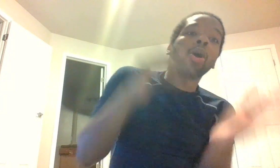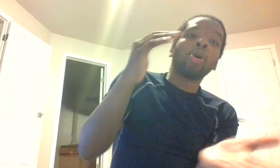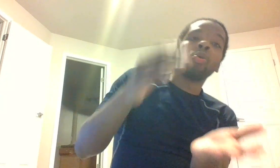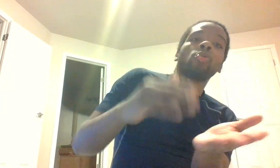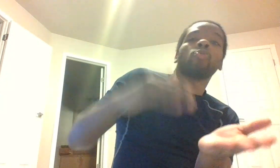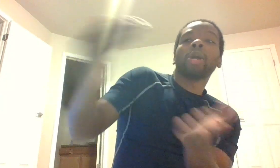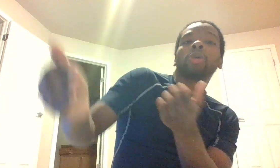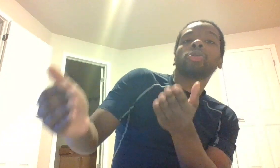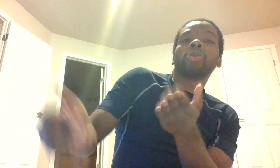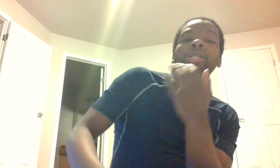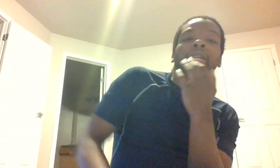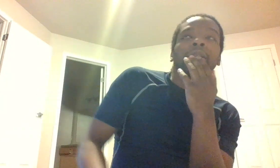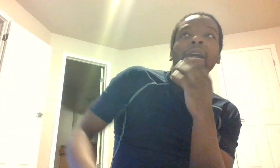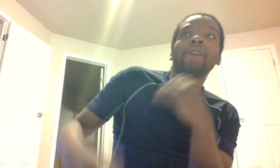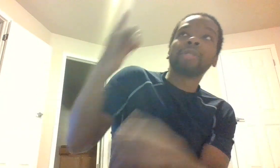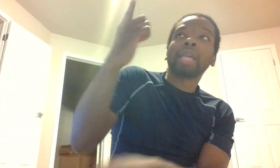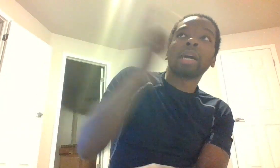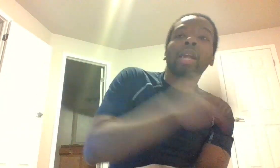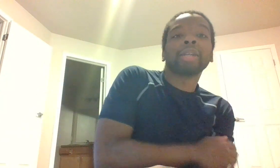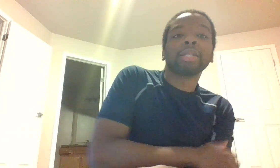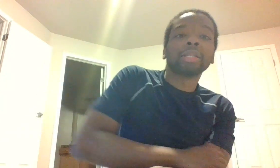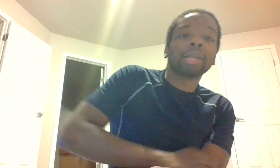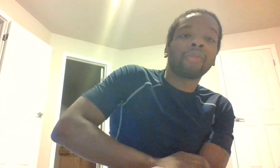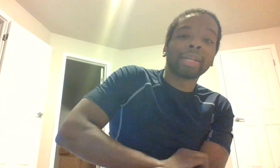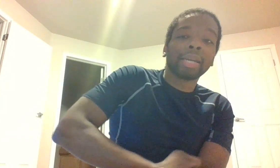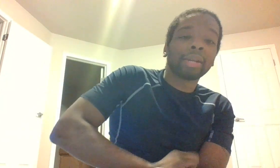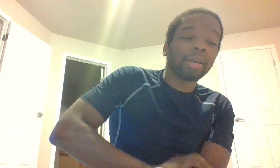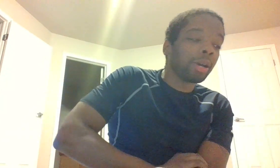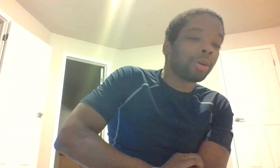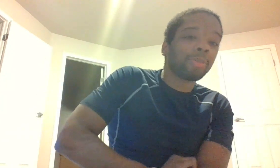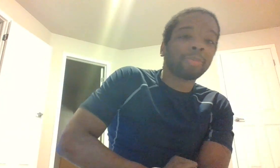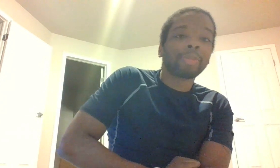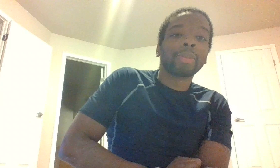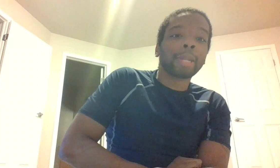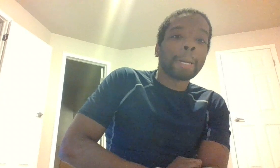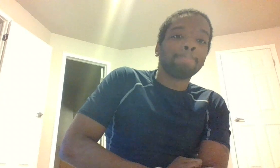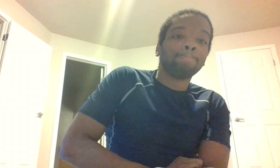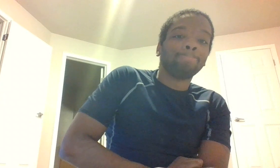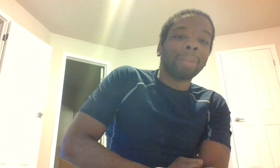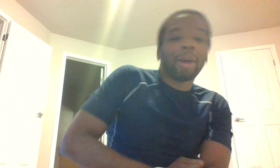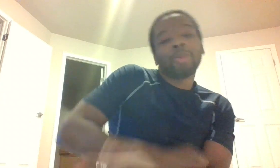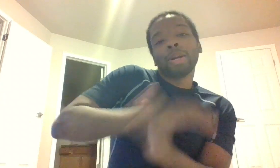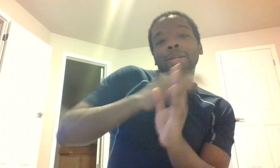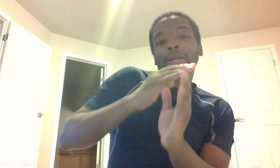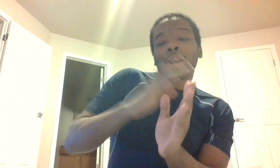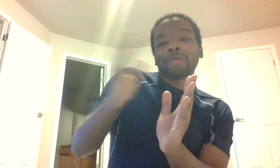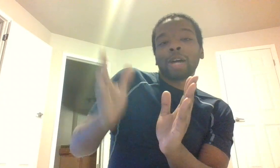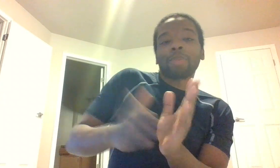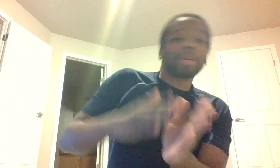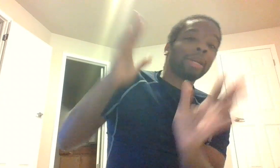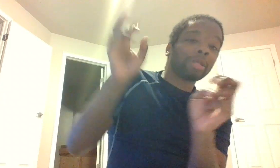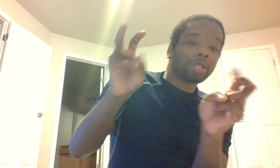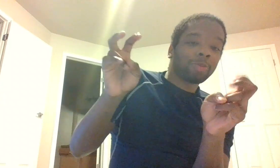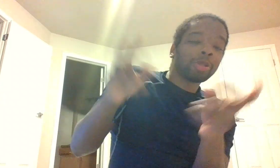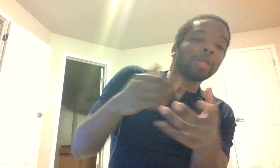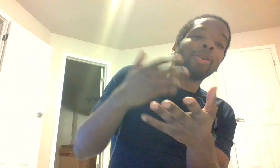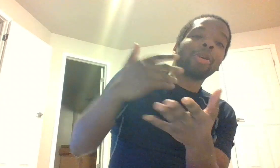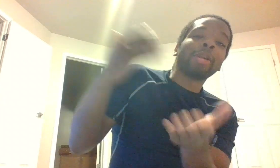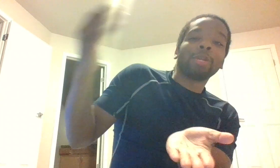on radio certain stations have satellites and stuff like that hell no off topic there's a conspiracy going on that